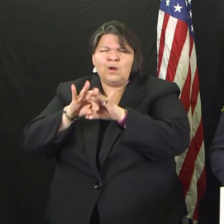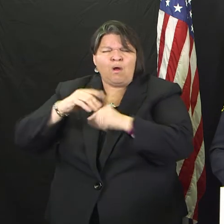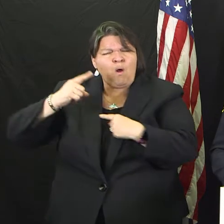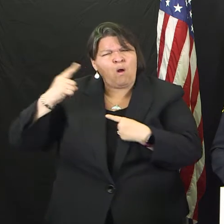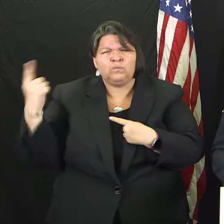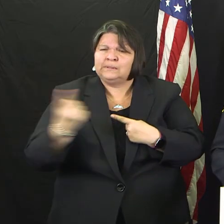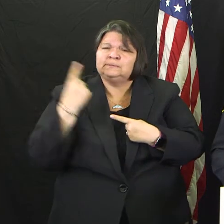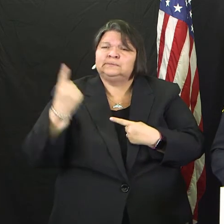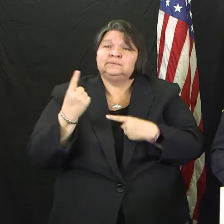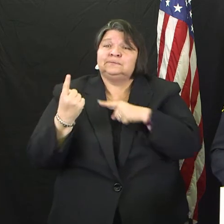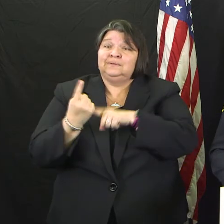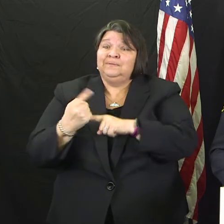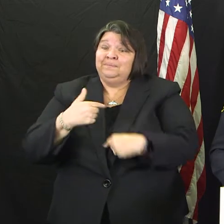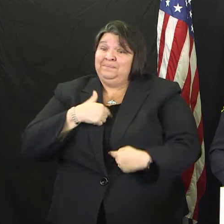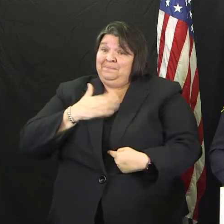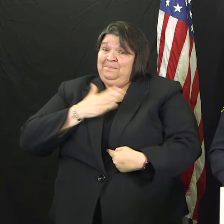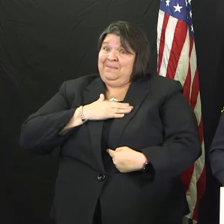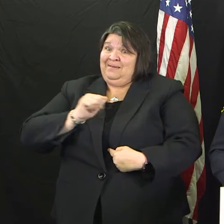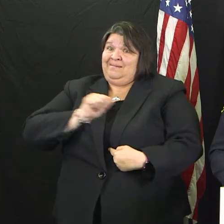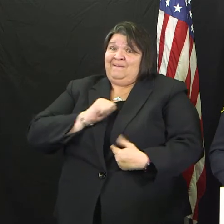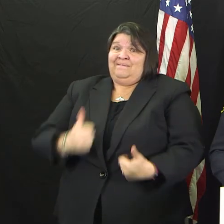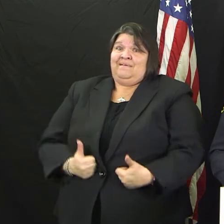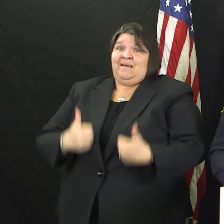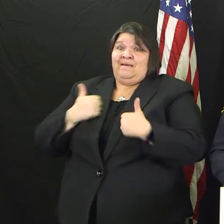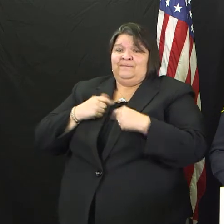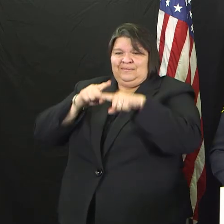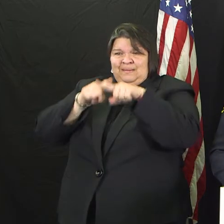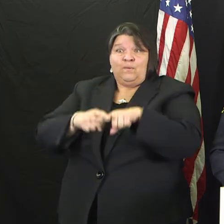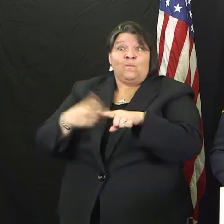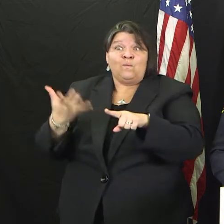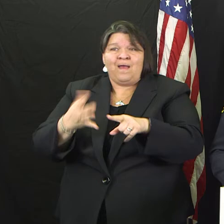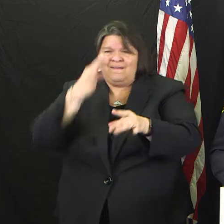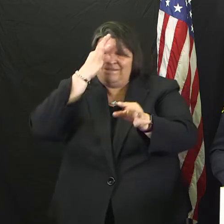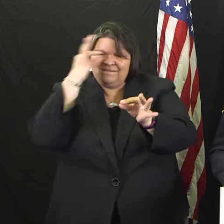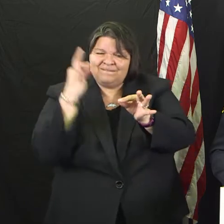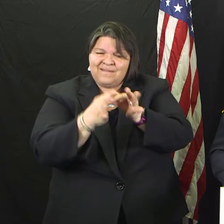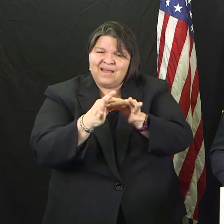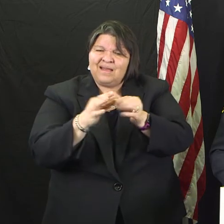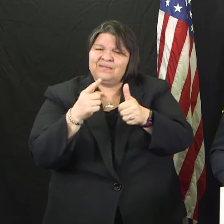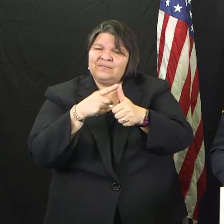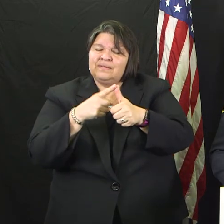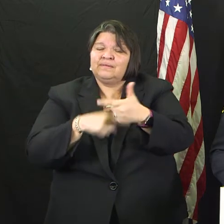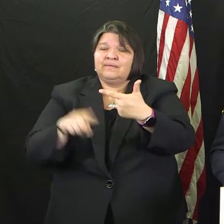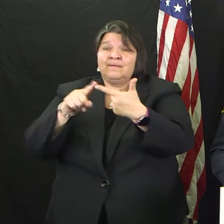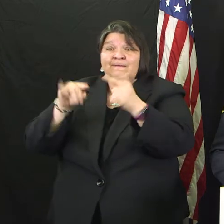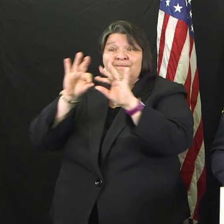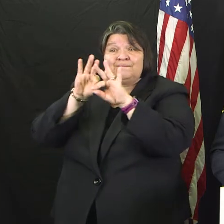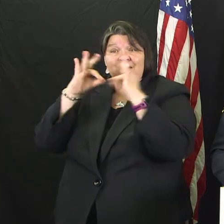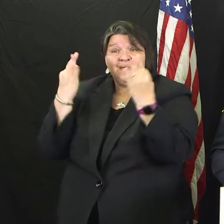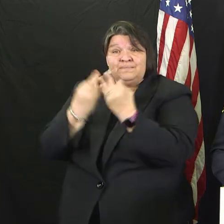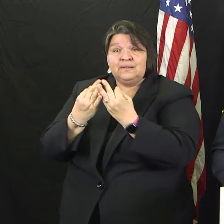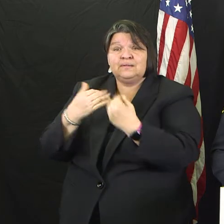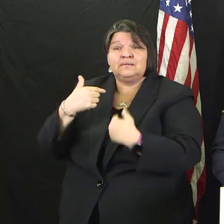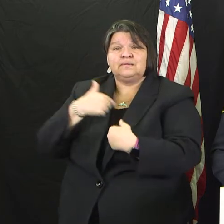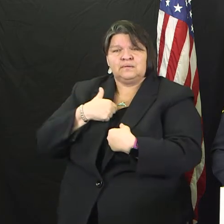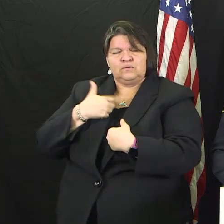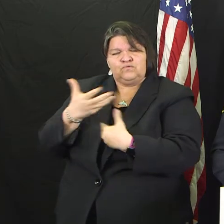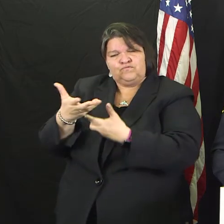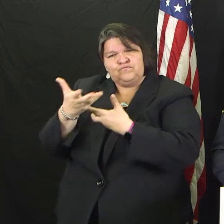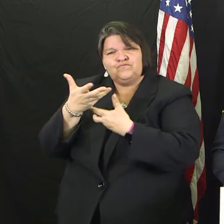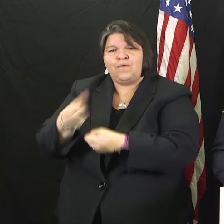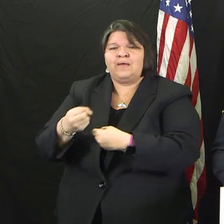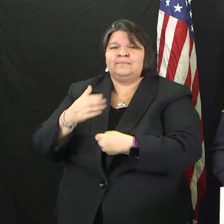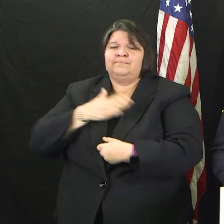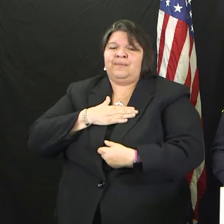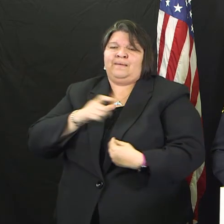I rely on faith, family, and the knowledge that the police officers that I work with and that